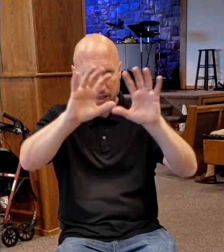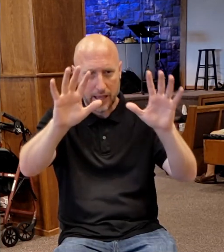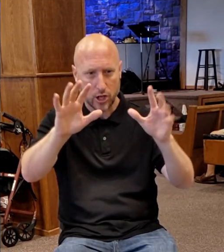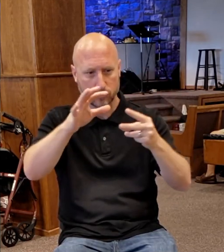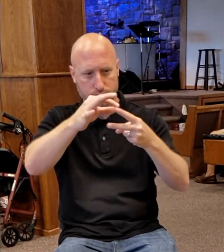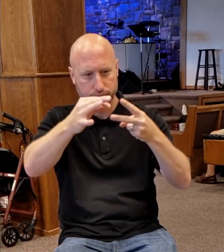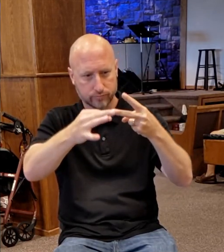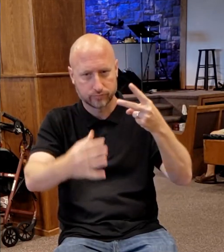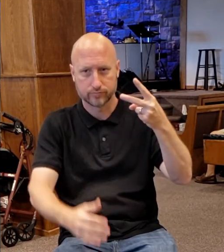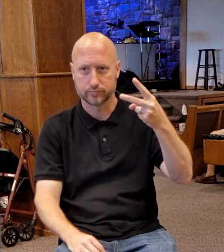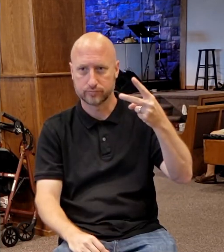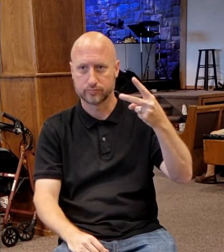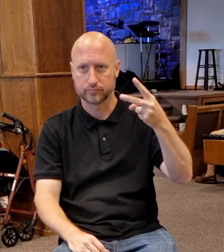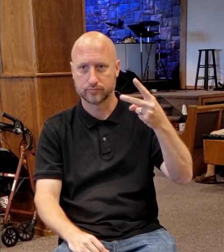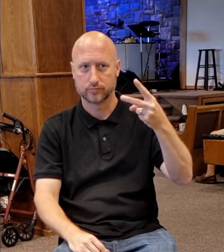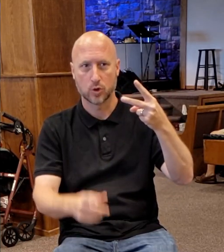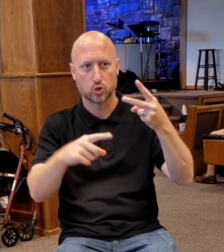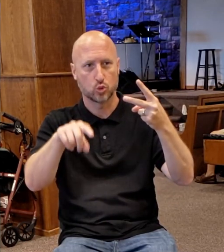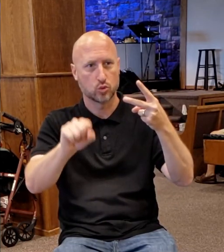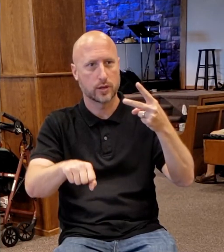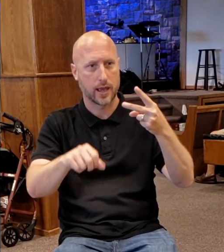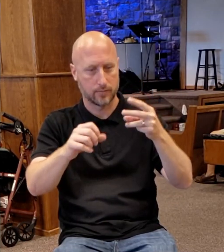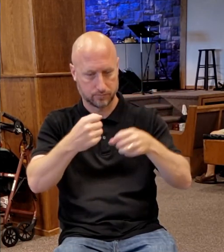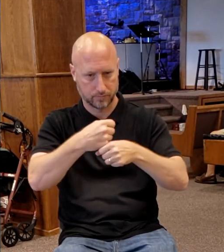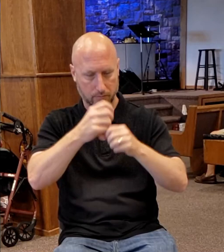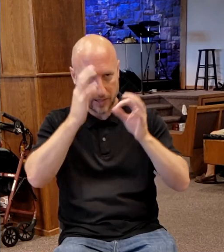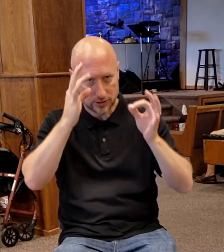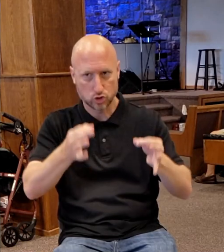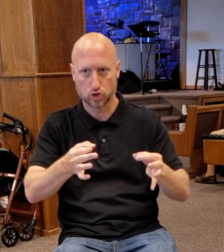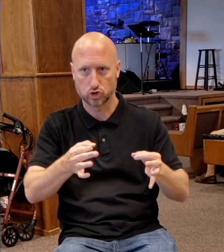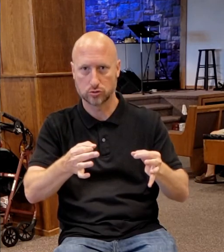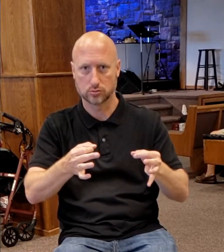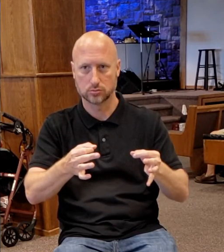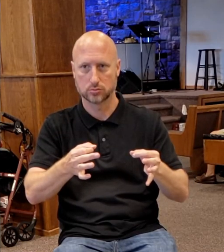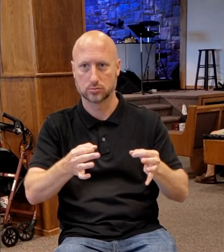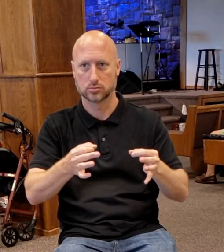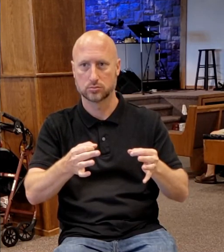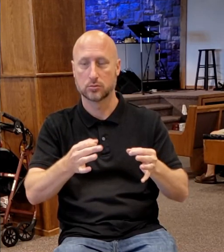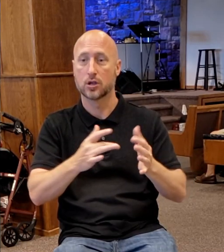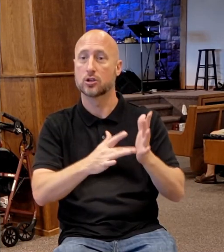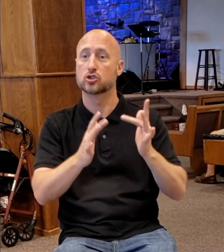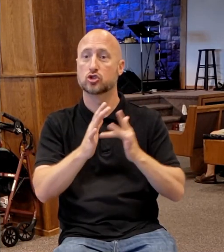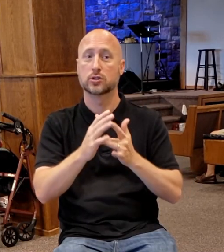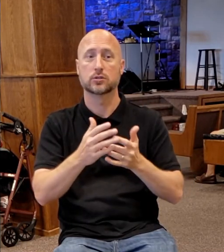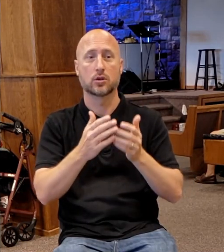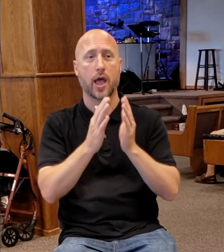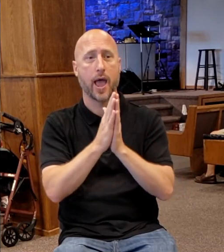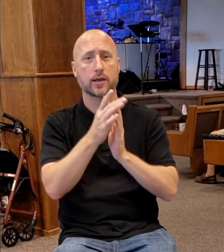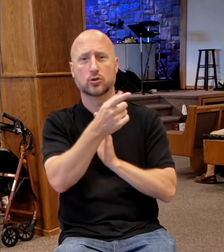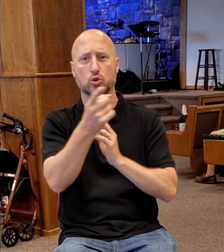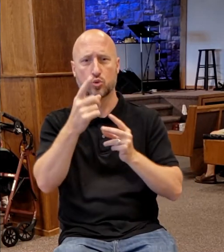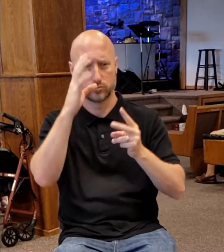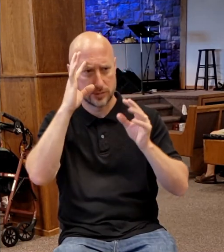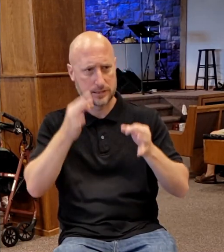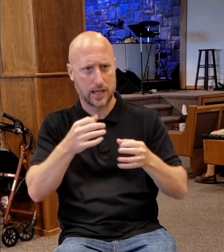made. He calls for a verdict. And his claims are so radical that no one can